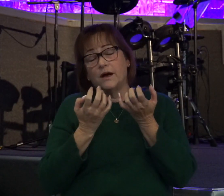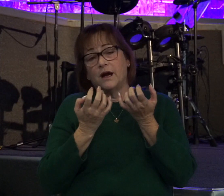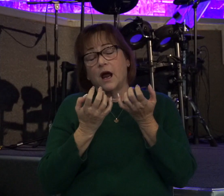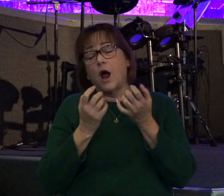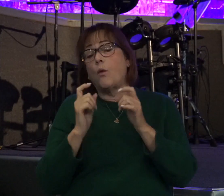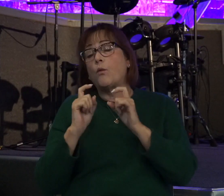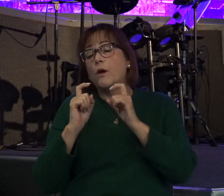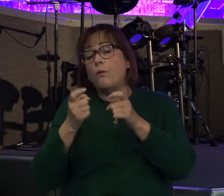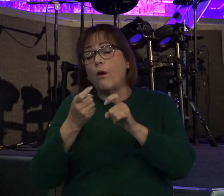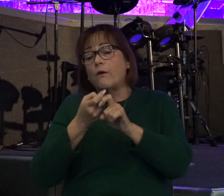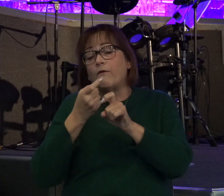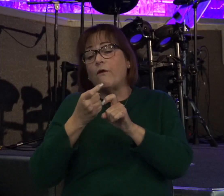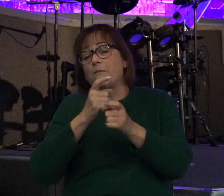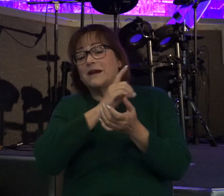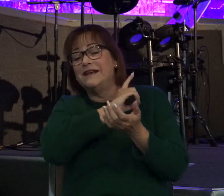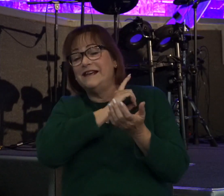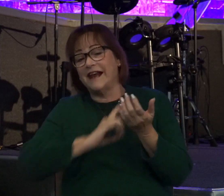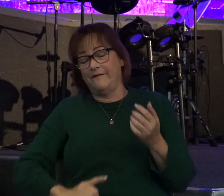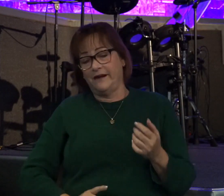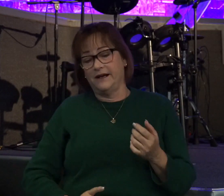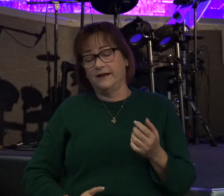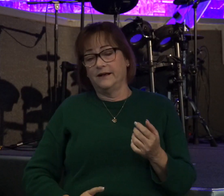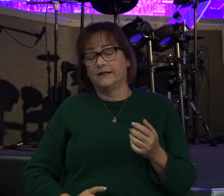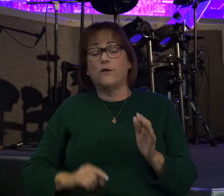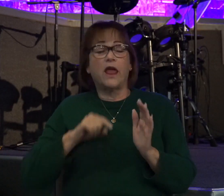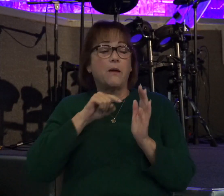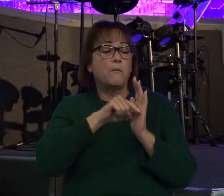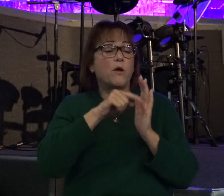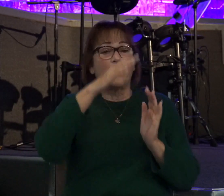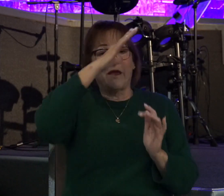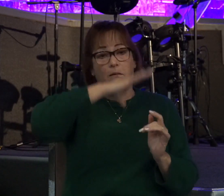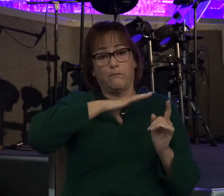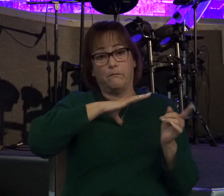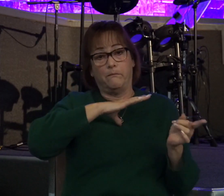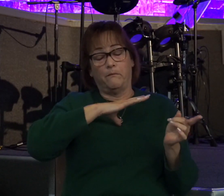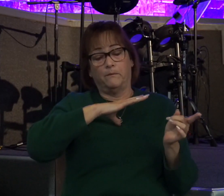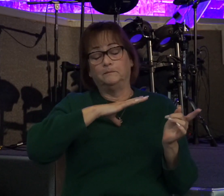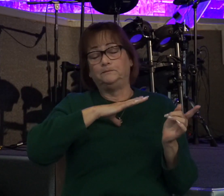And rather than rewarding them, David had them executed and hung up for everyone to see.